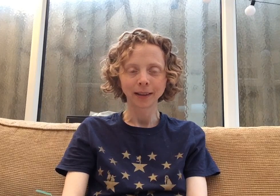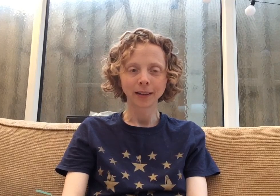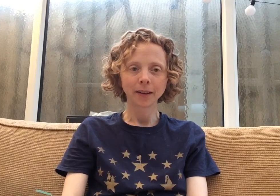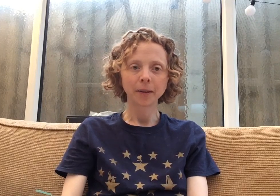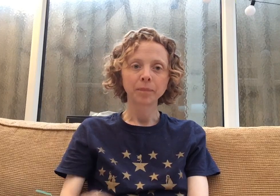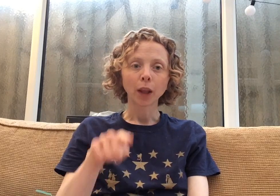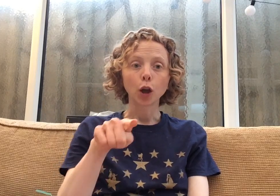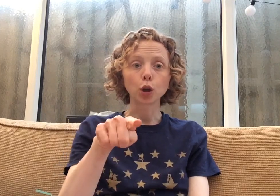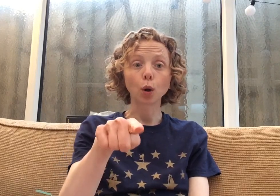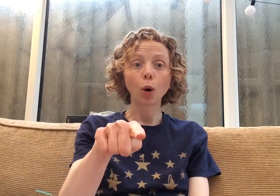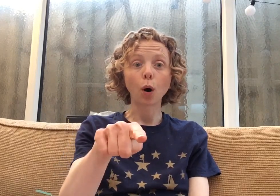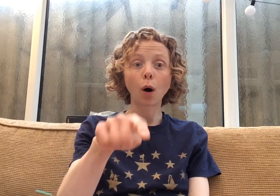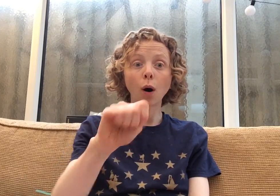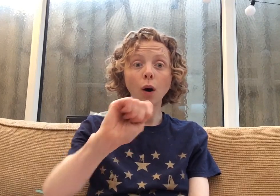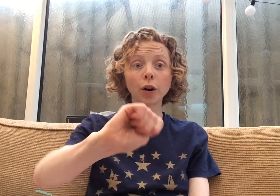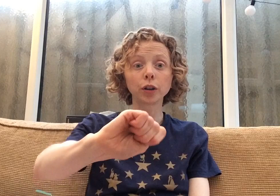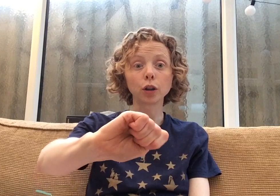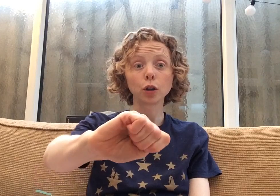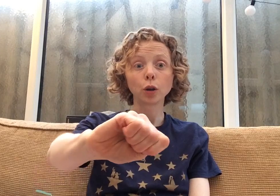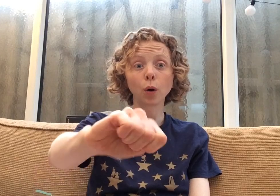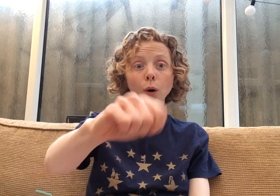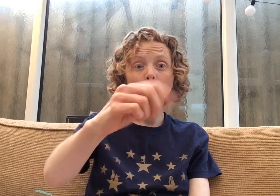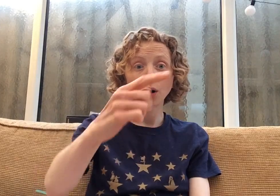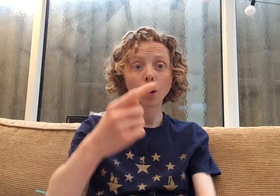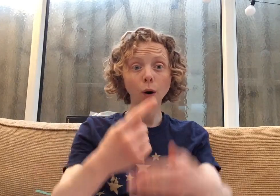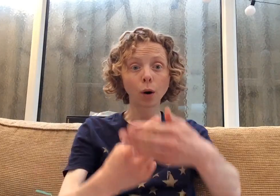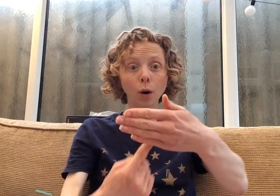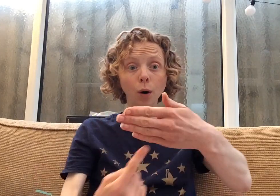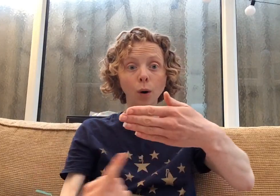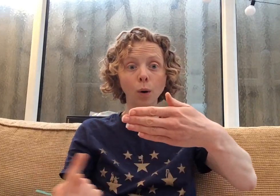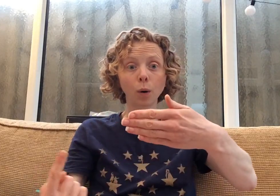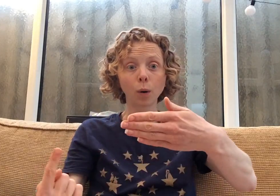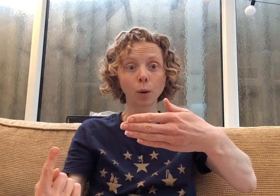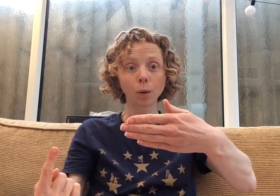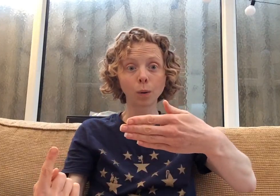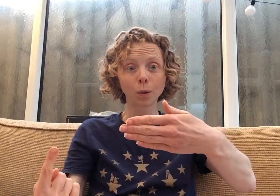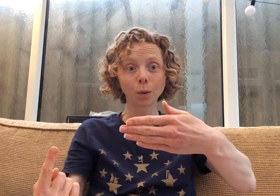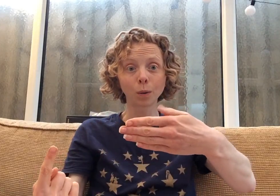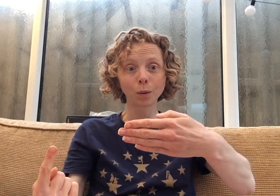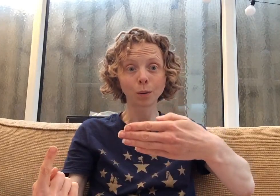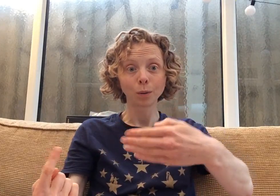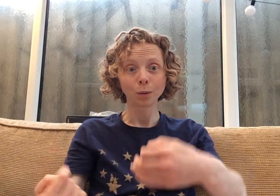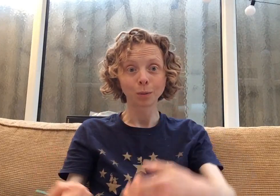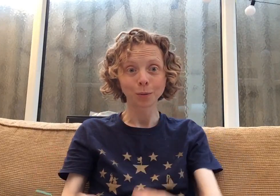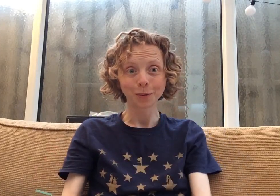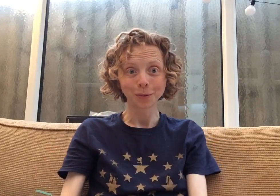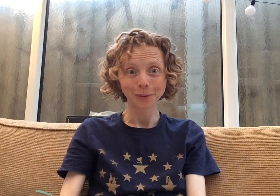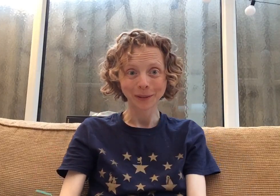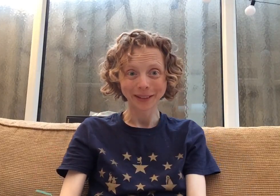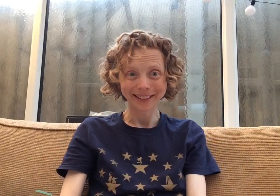Ya-on, ya-on-ya